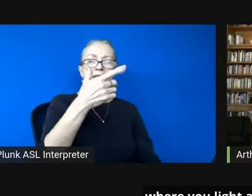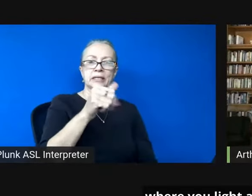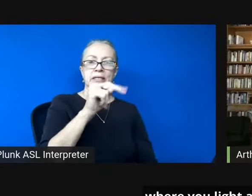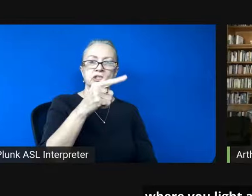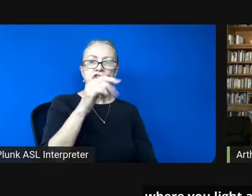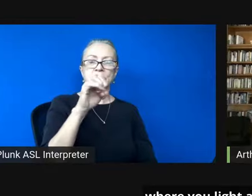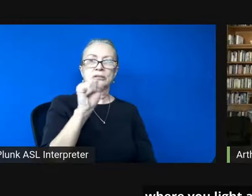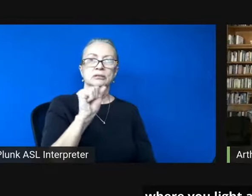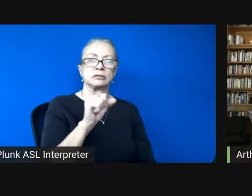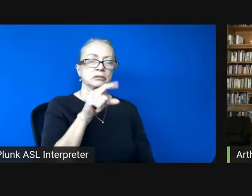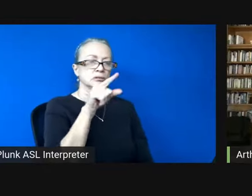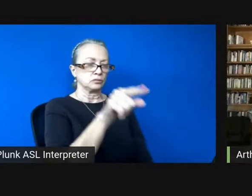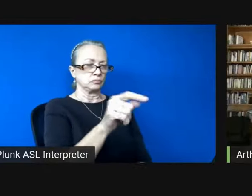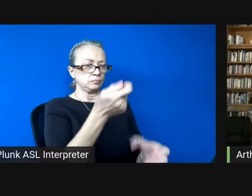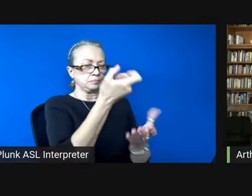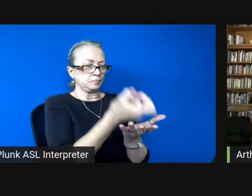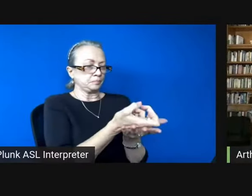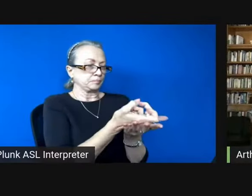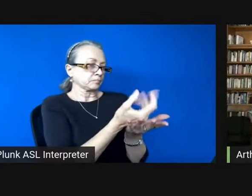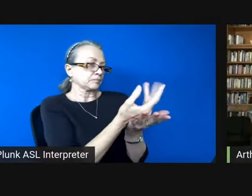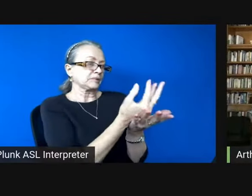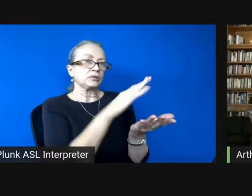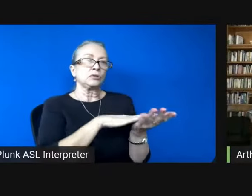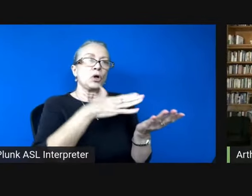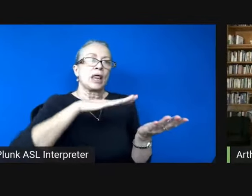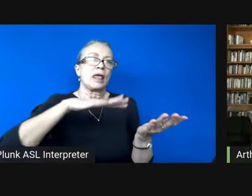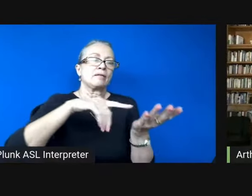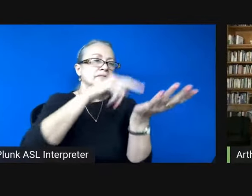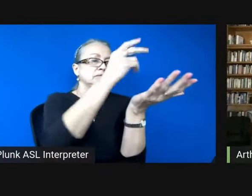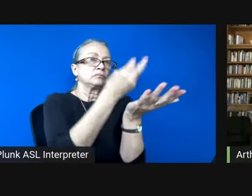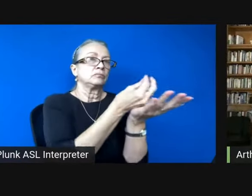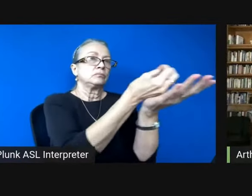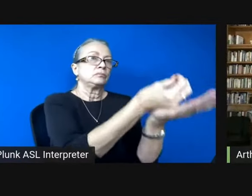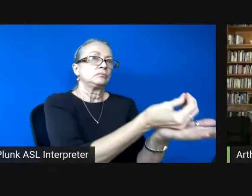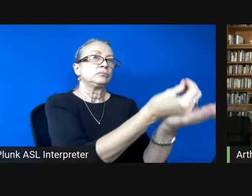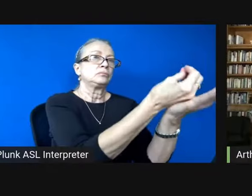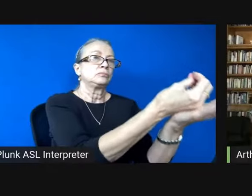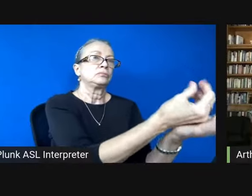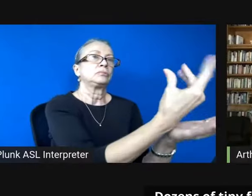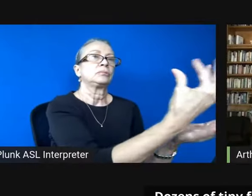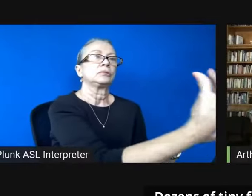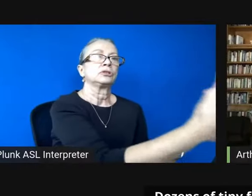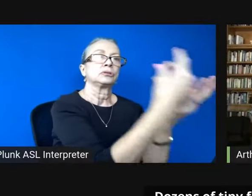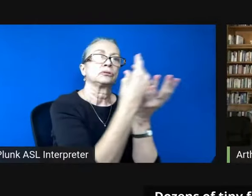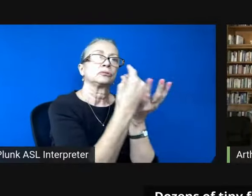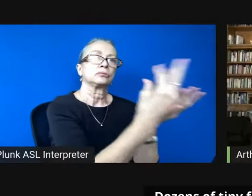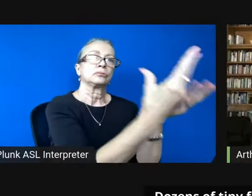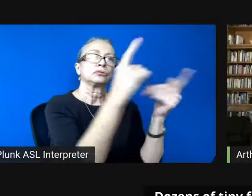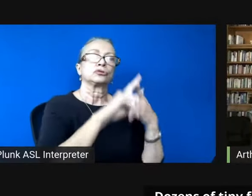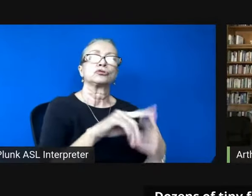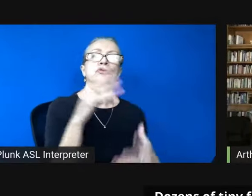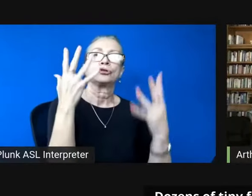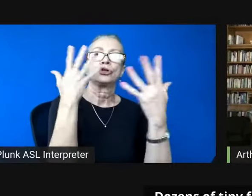leaf and set it flickering downstream into darkness dozens of